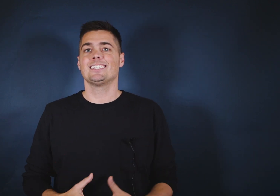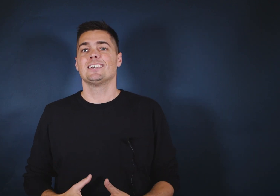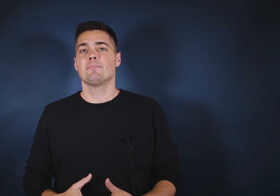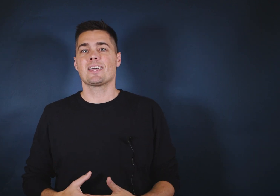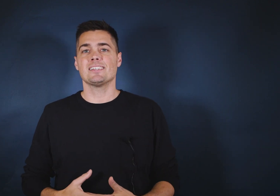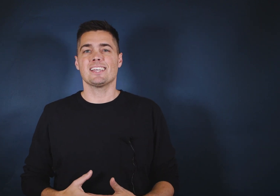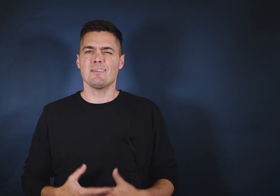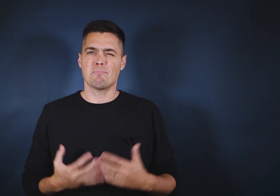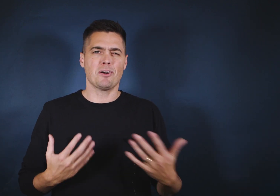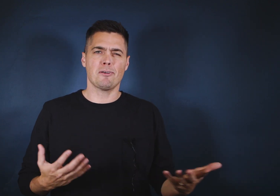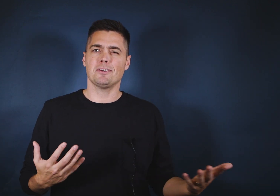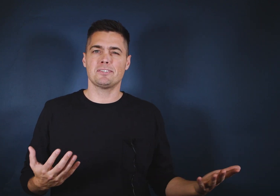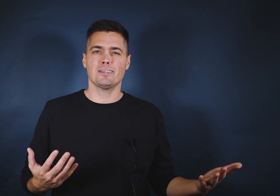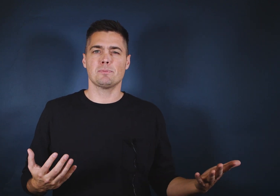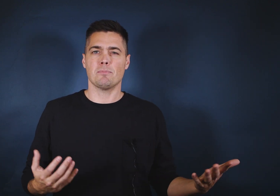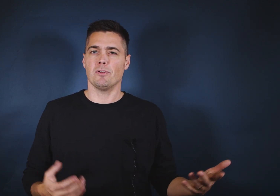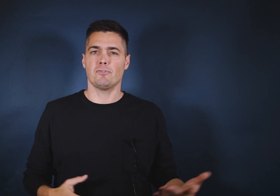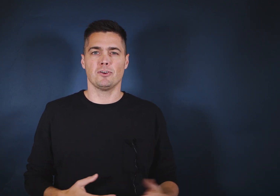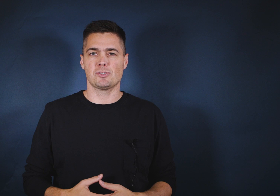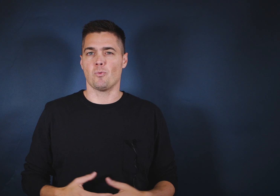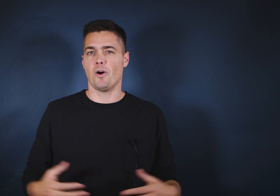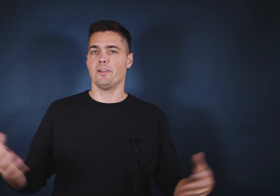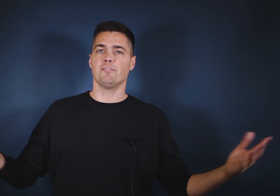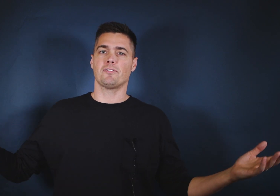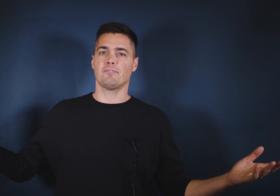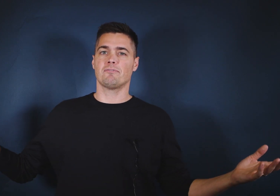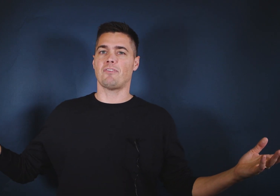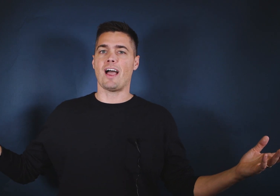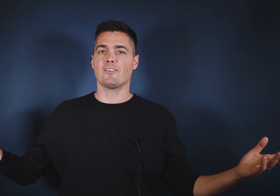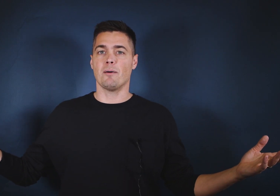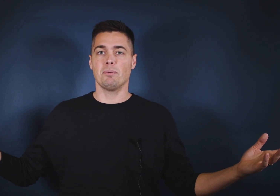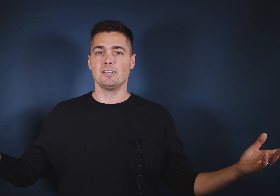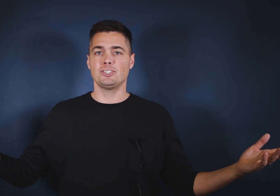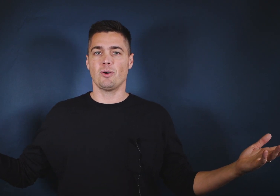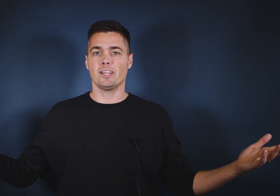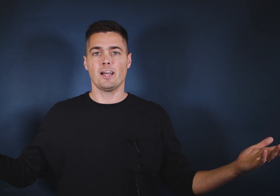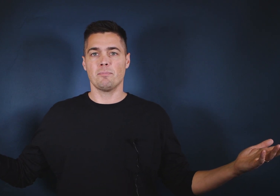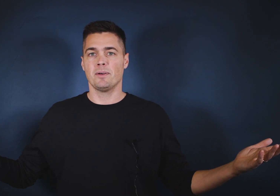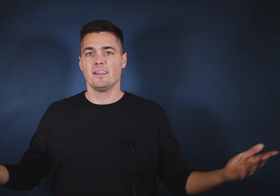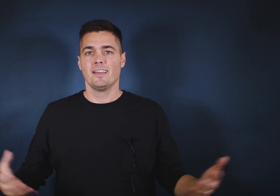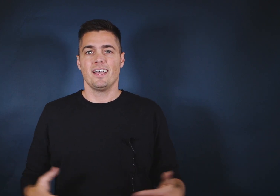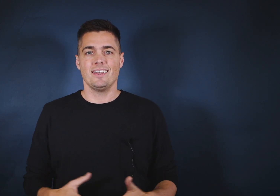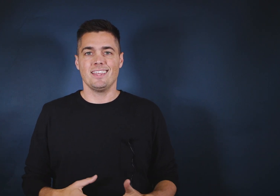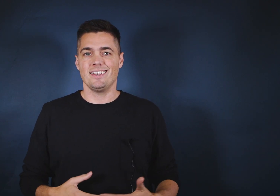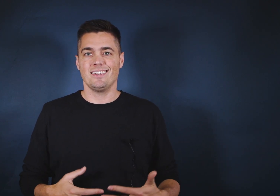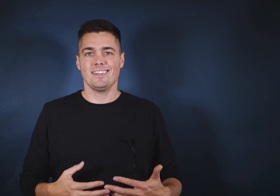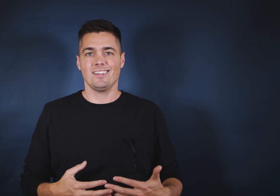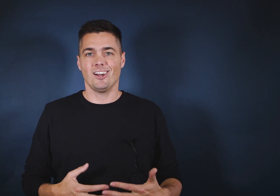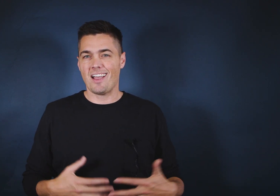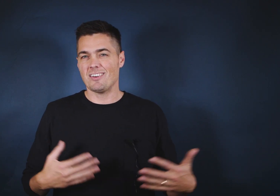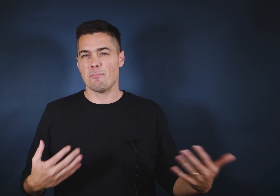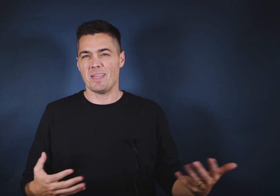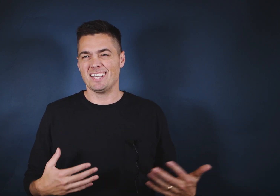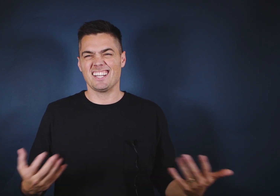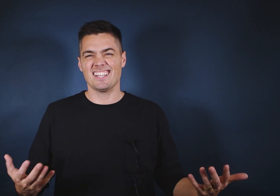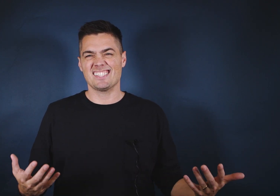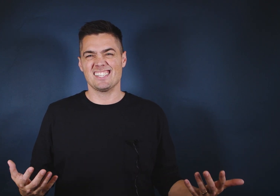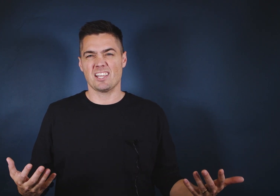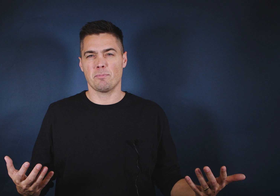because it can burn out your salespeople if you're just one of five companies showing up and then you're having to pitch against these other